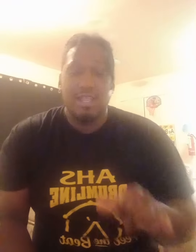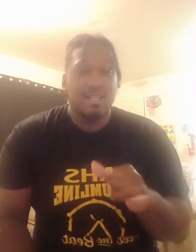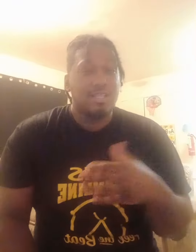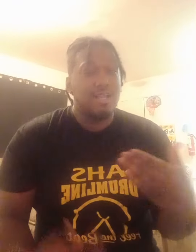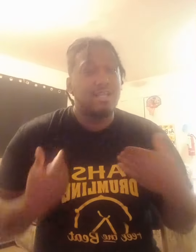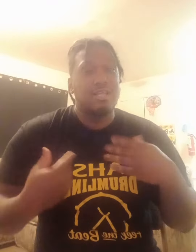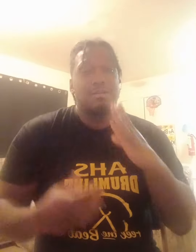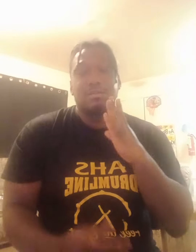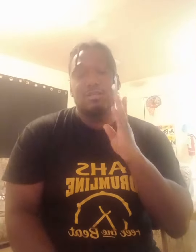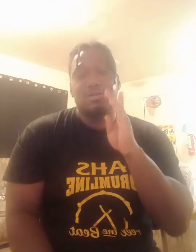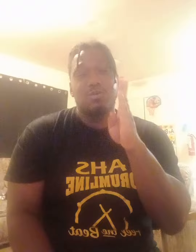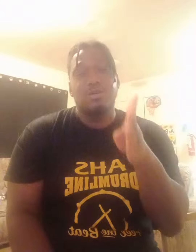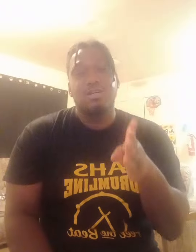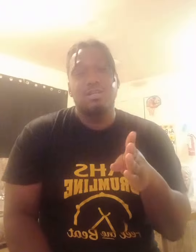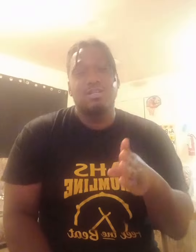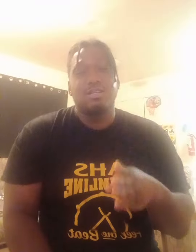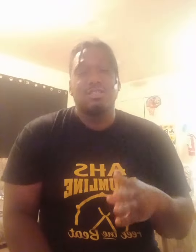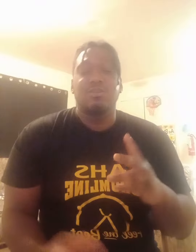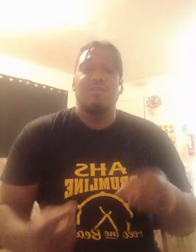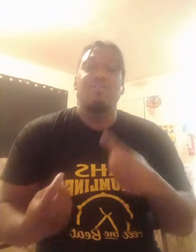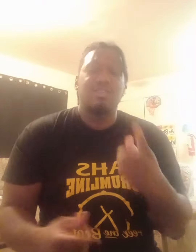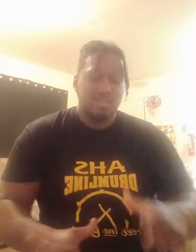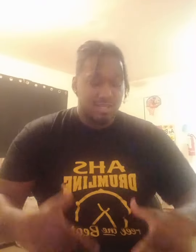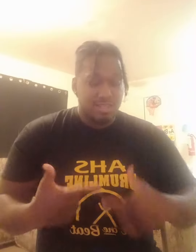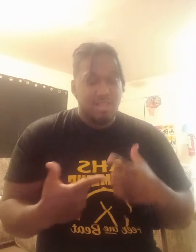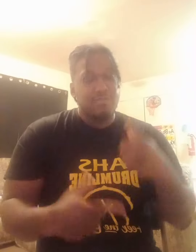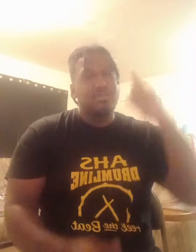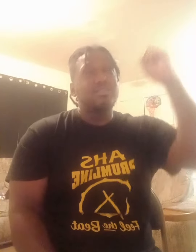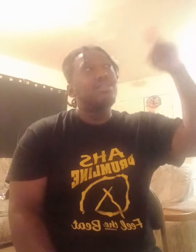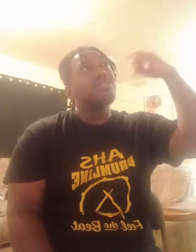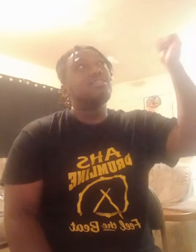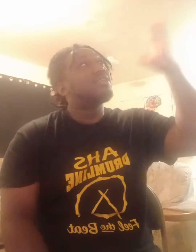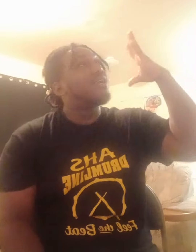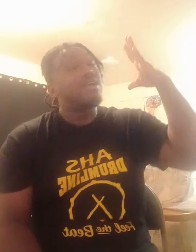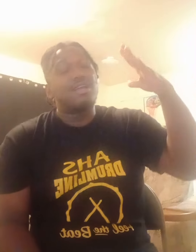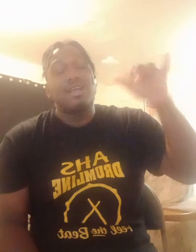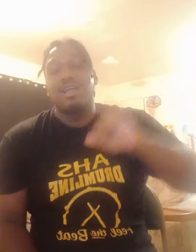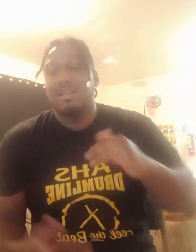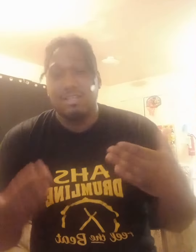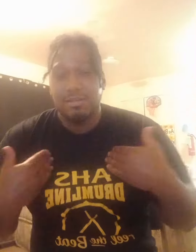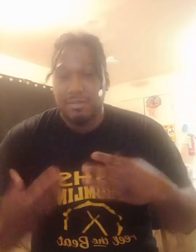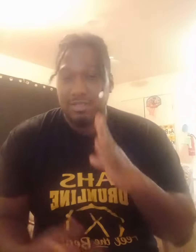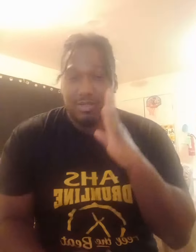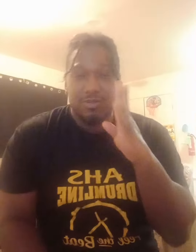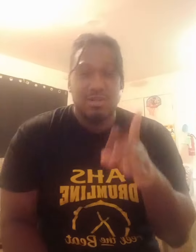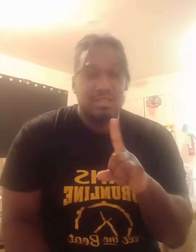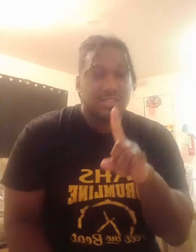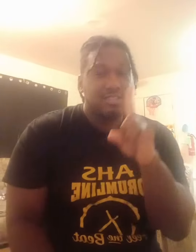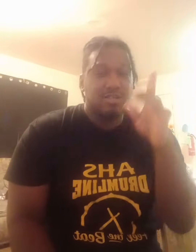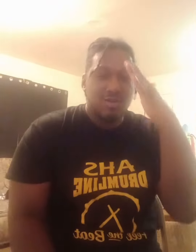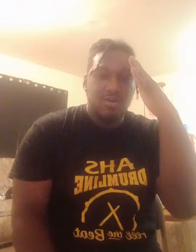I gotta be the one you feel, I'm in sunshine, I gotta be the one you know,